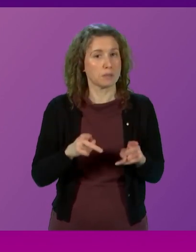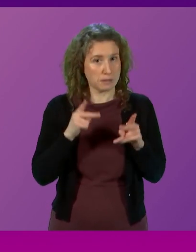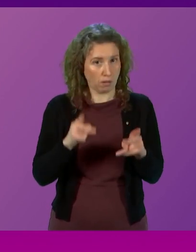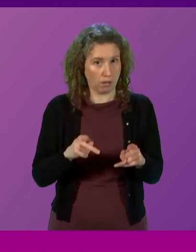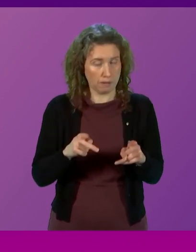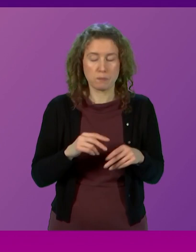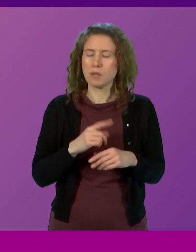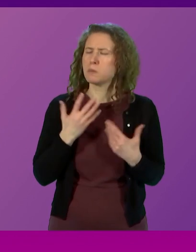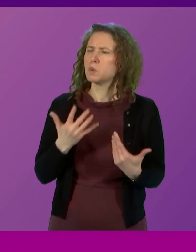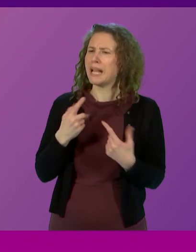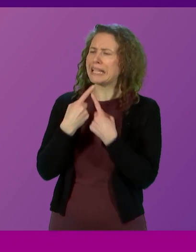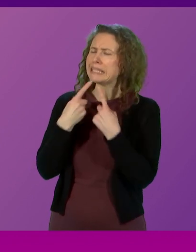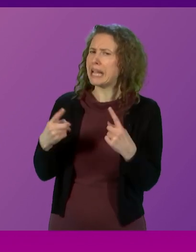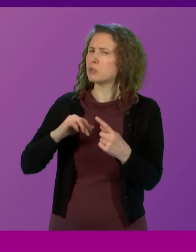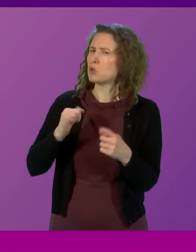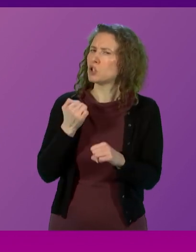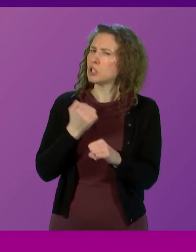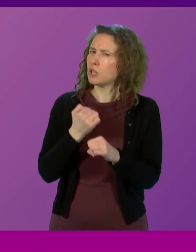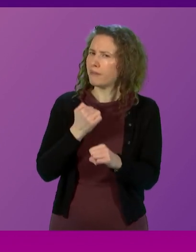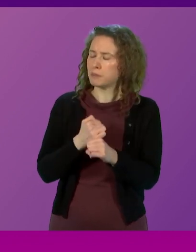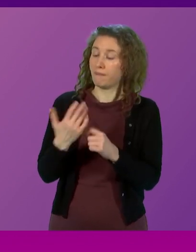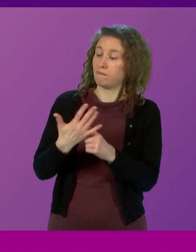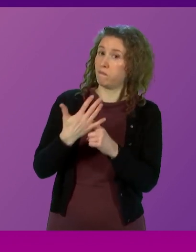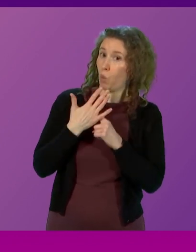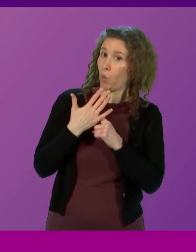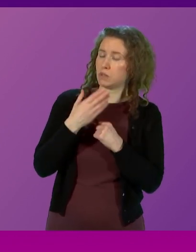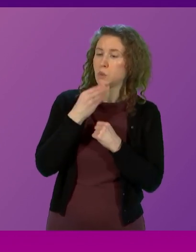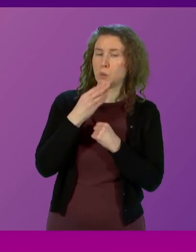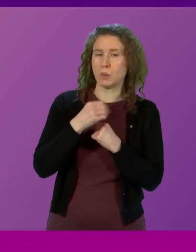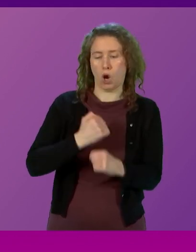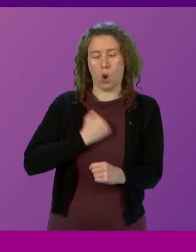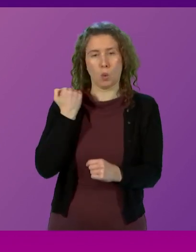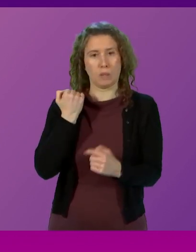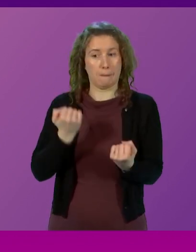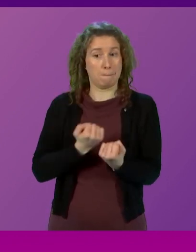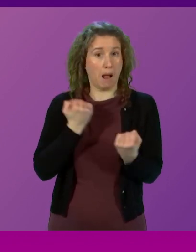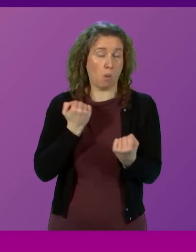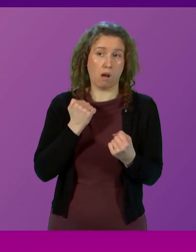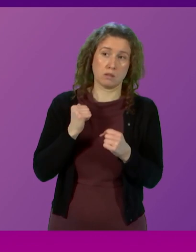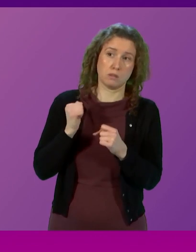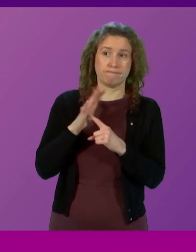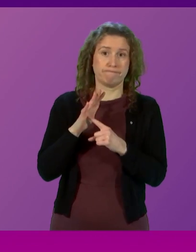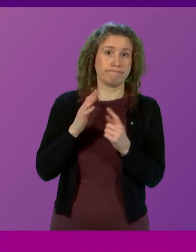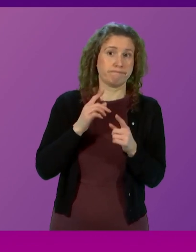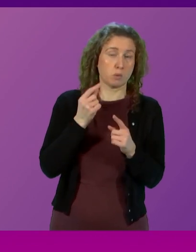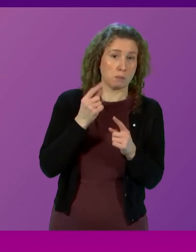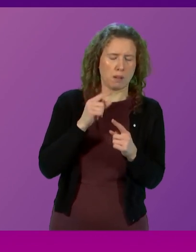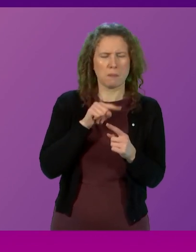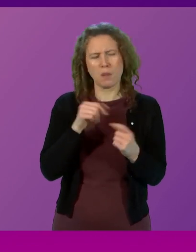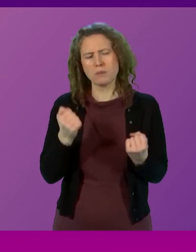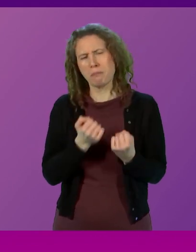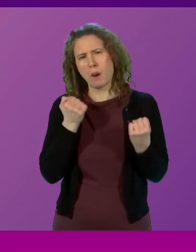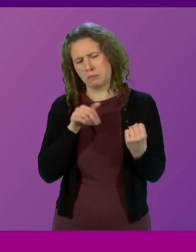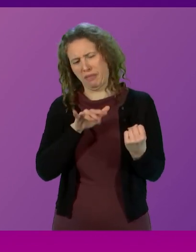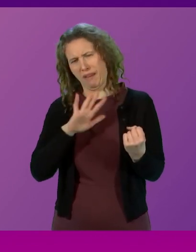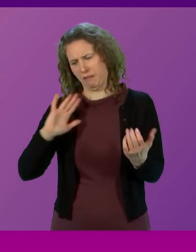Now he tells us today that the Scottish Government has been forced into using its own powers to the greatest extent. But these powers have been